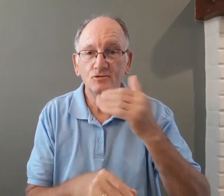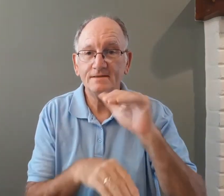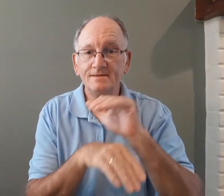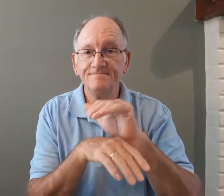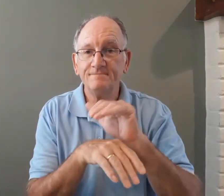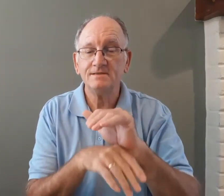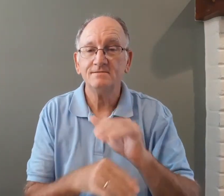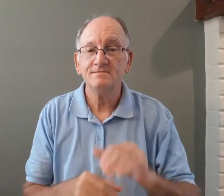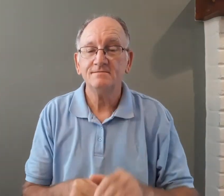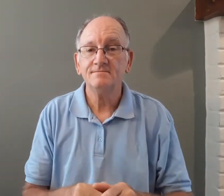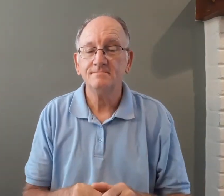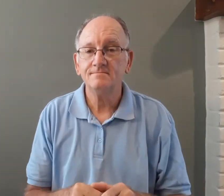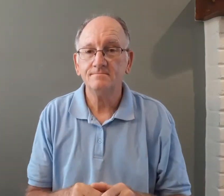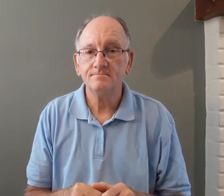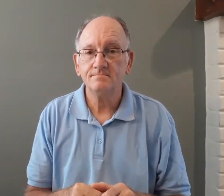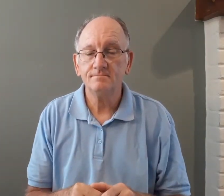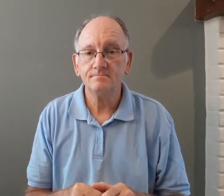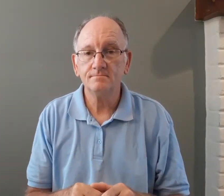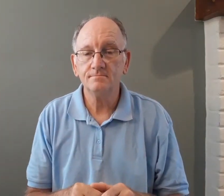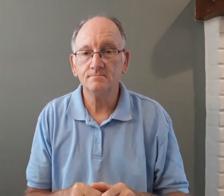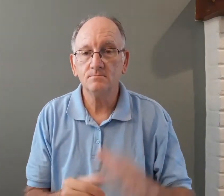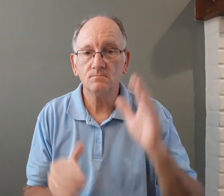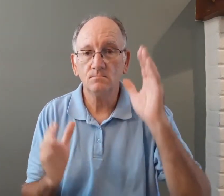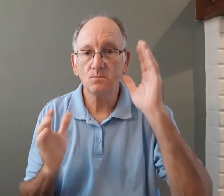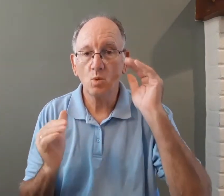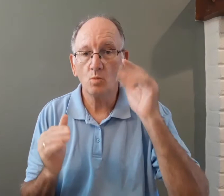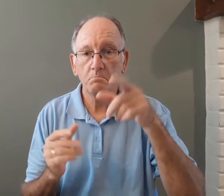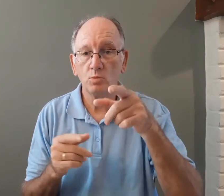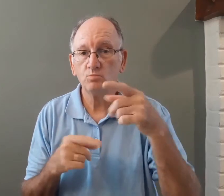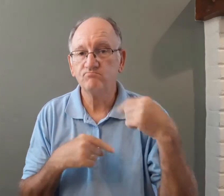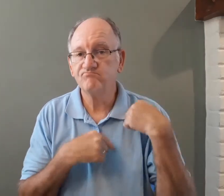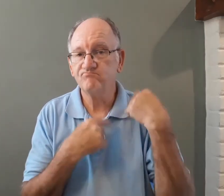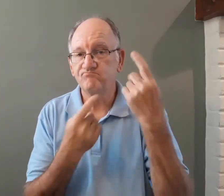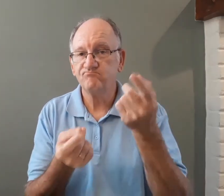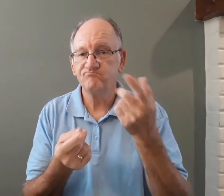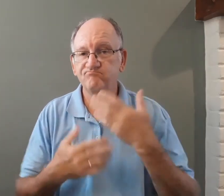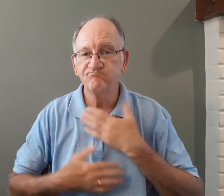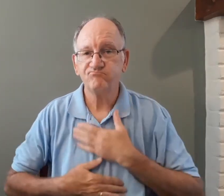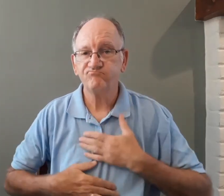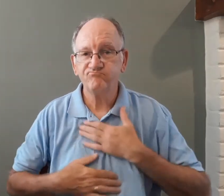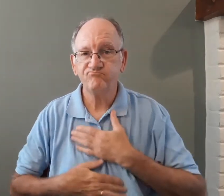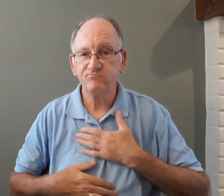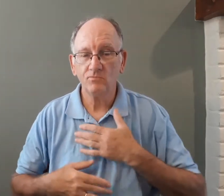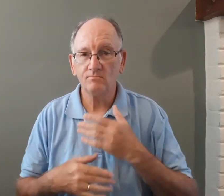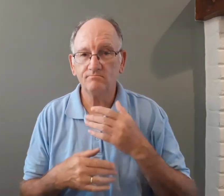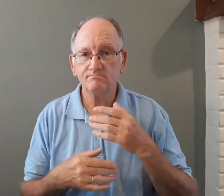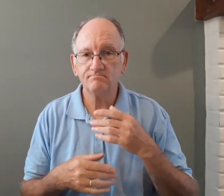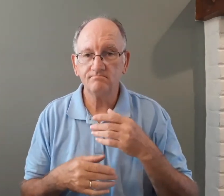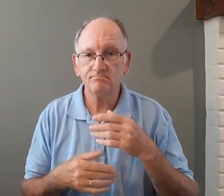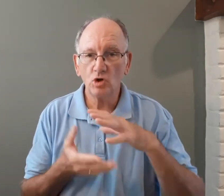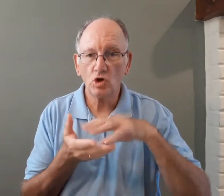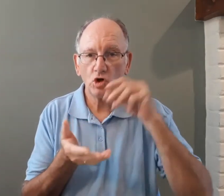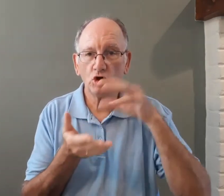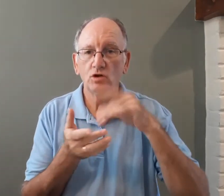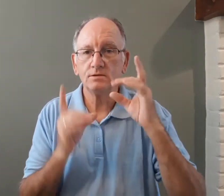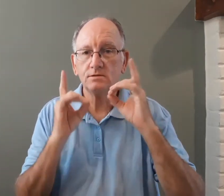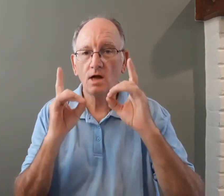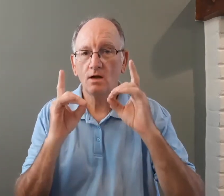hello good evening I hope you've been enjoying learning